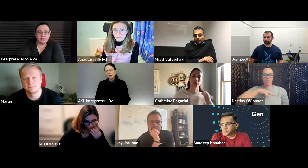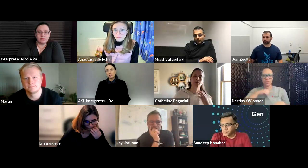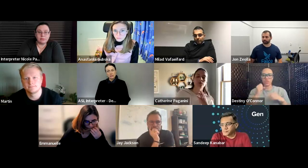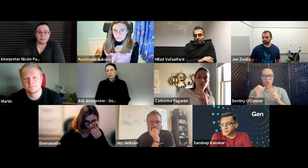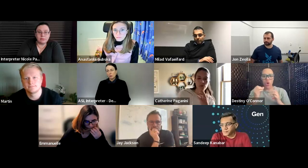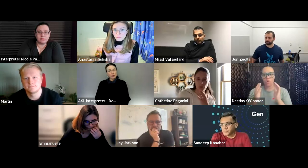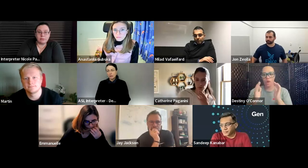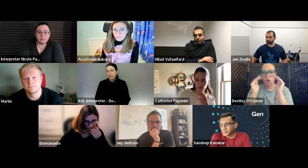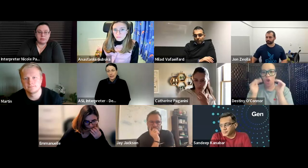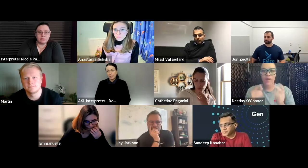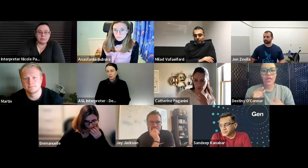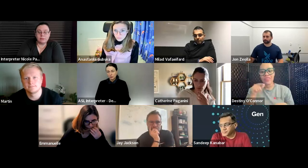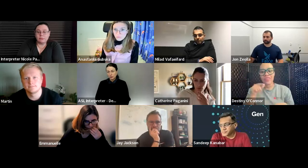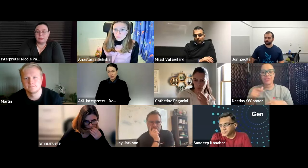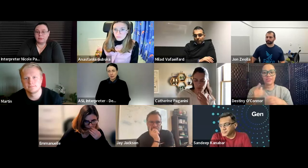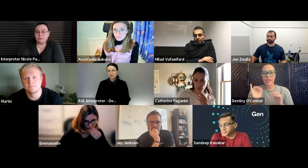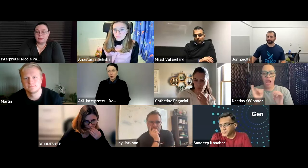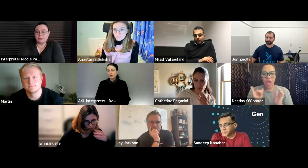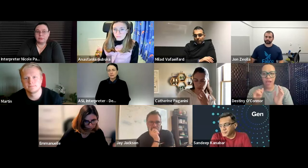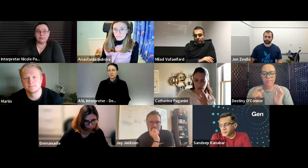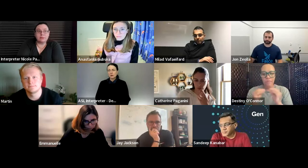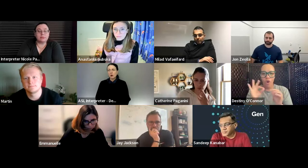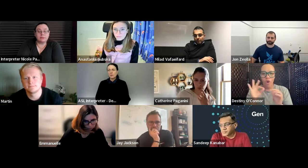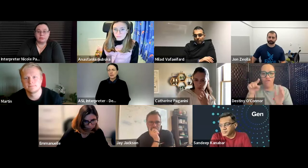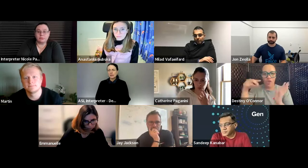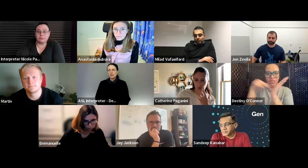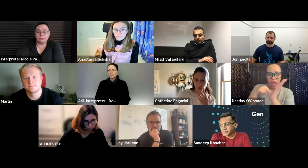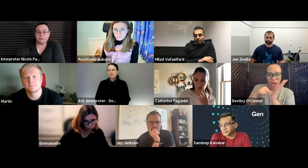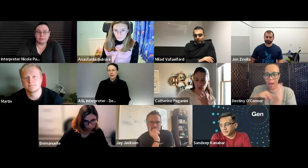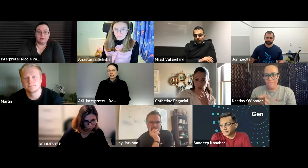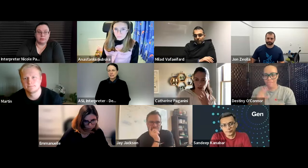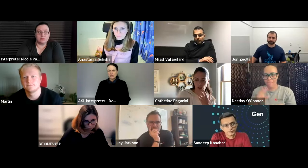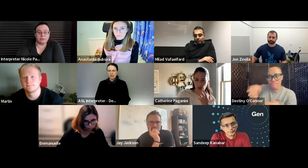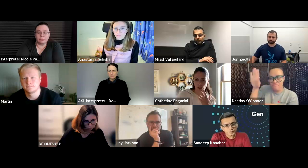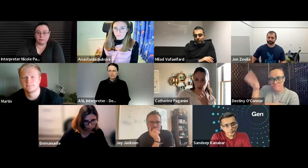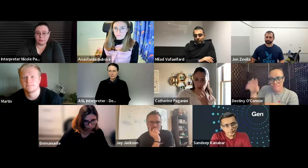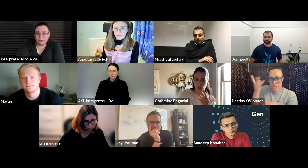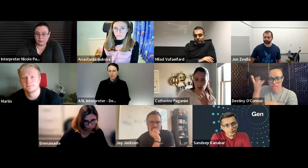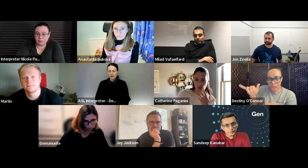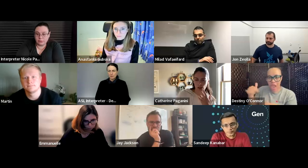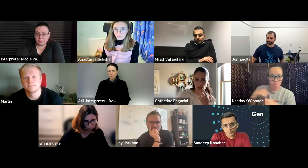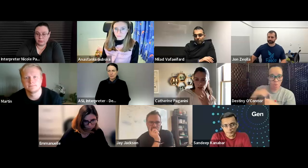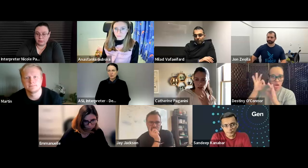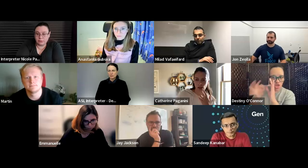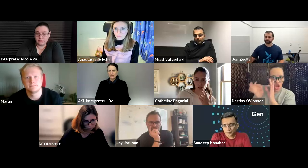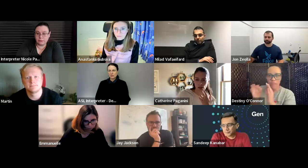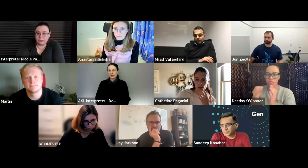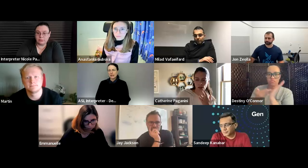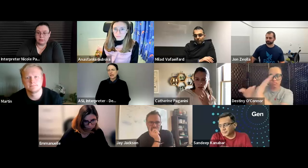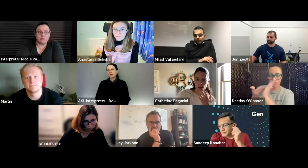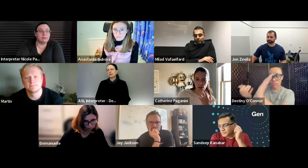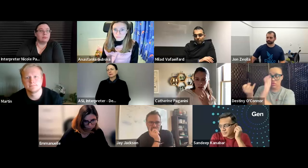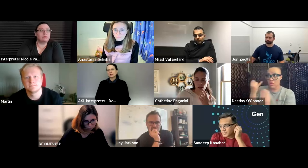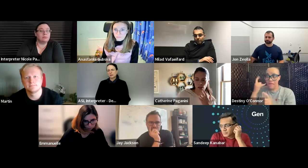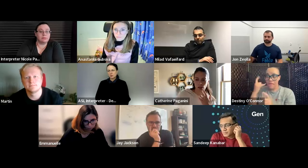chicago but eu will be again a new learning experience for all of us so i'm hoping that um we could have more people stand up and